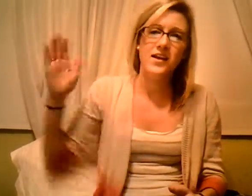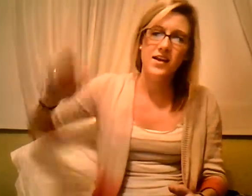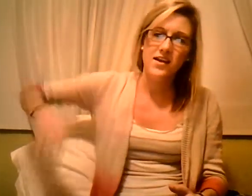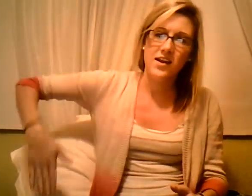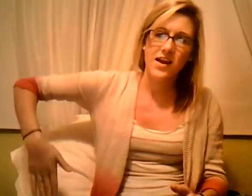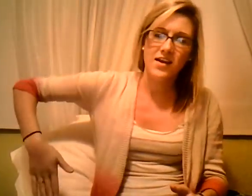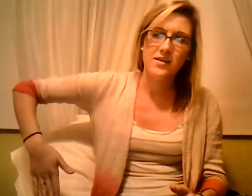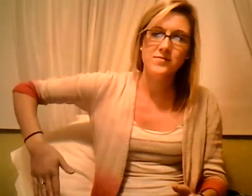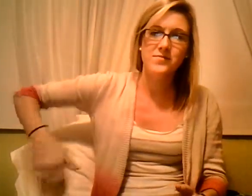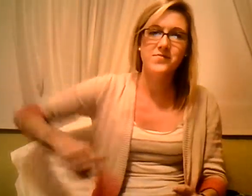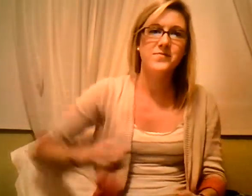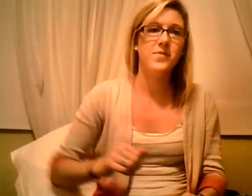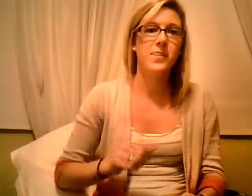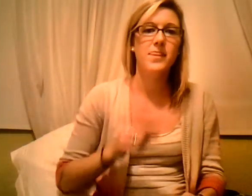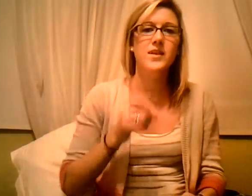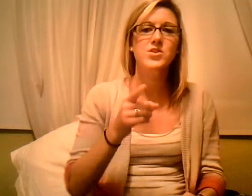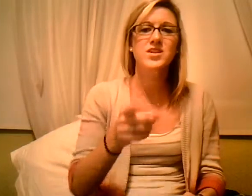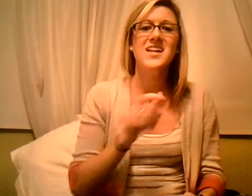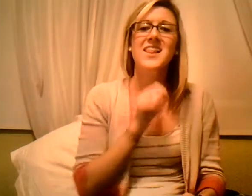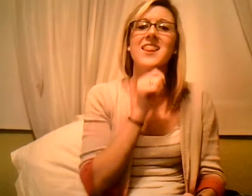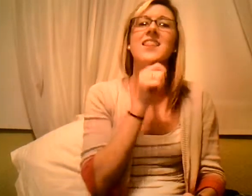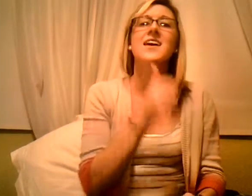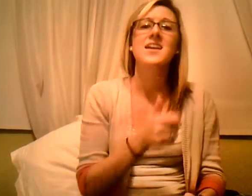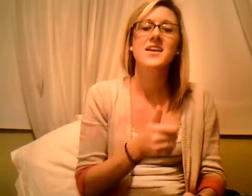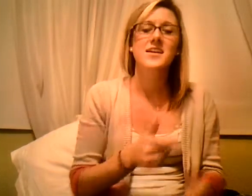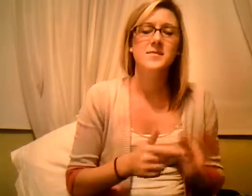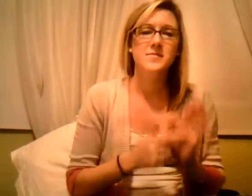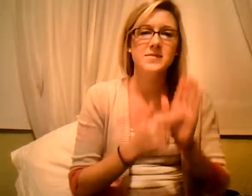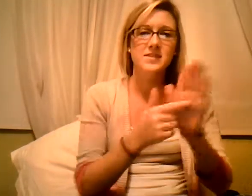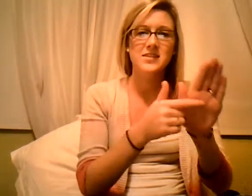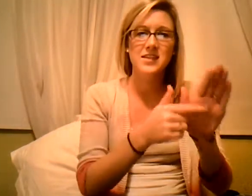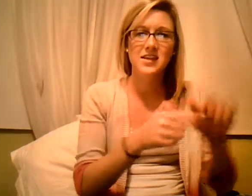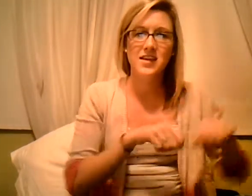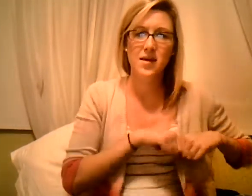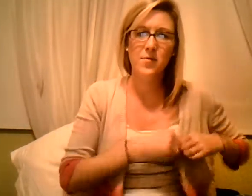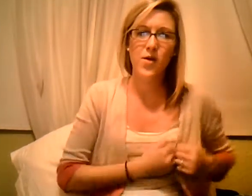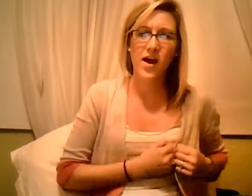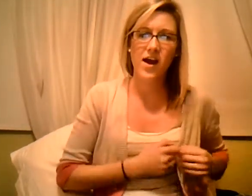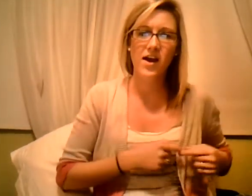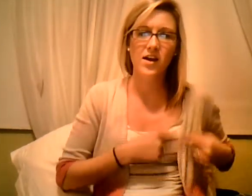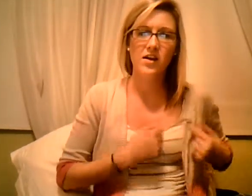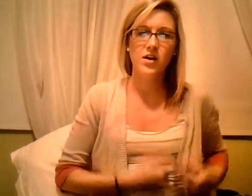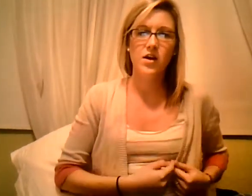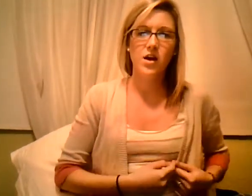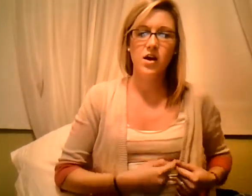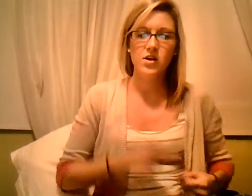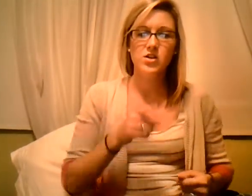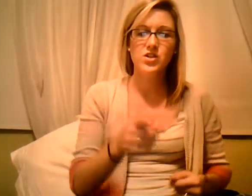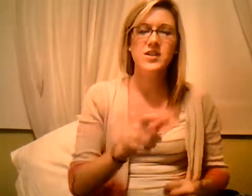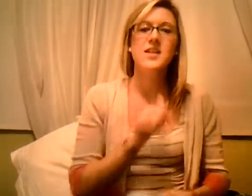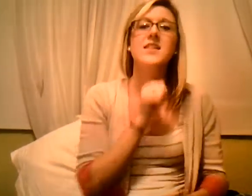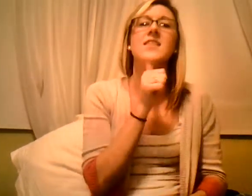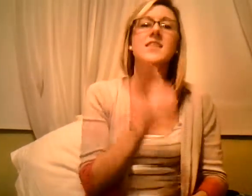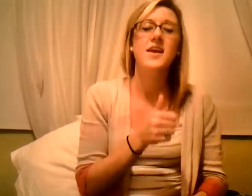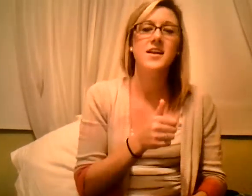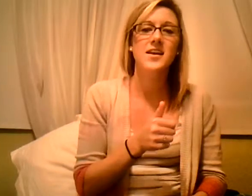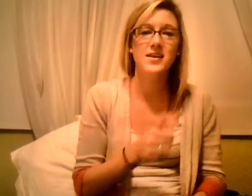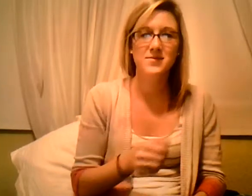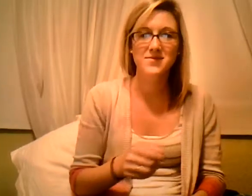at night. She didn't let him see it break. She didn't let him